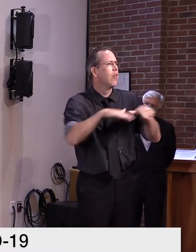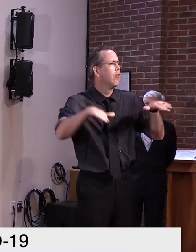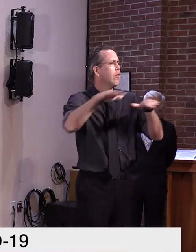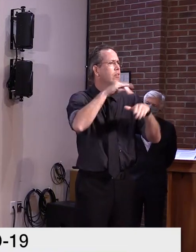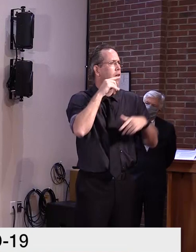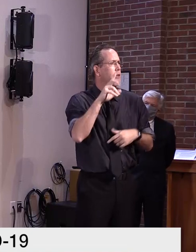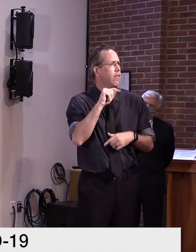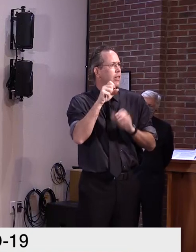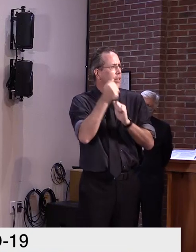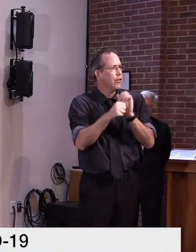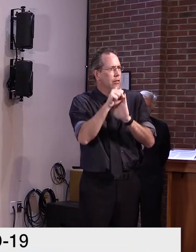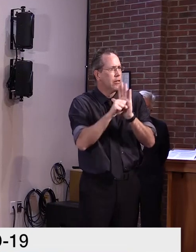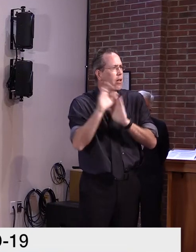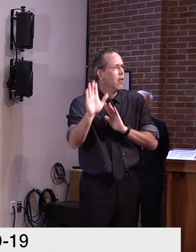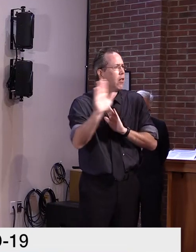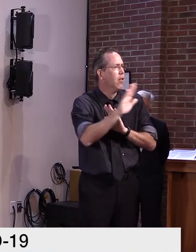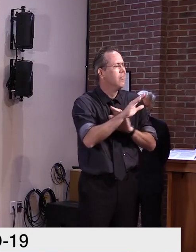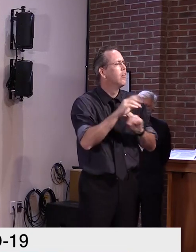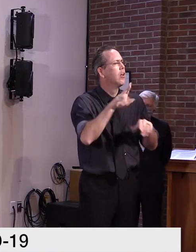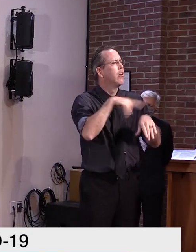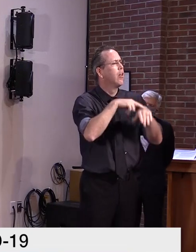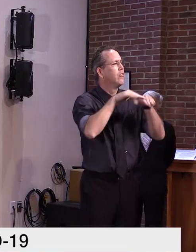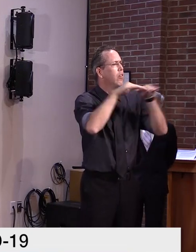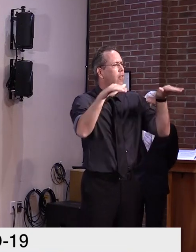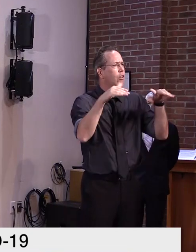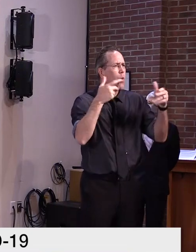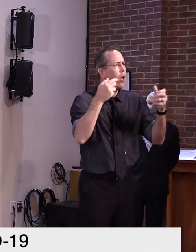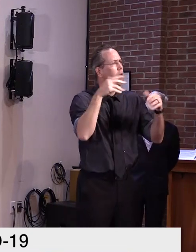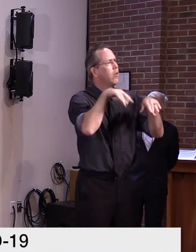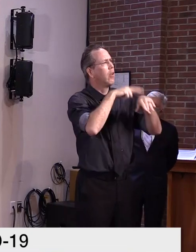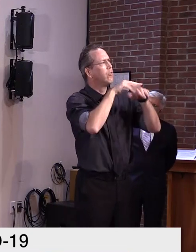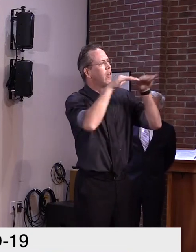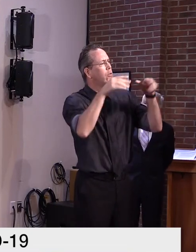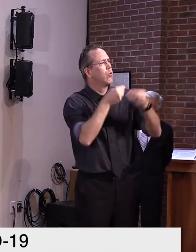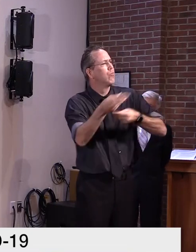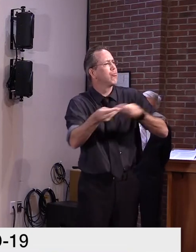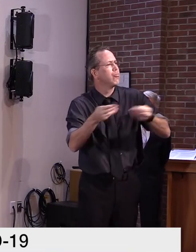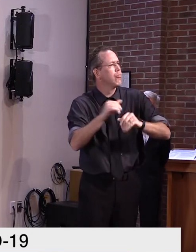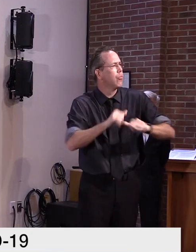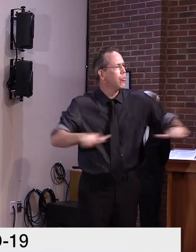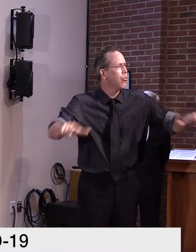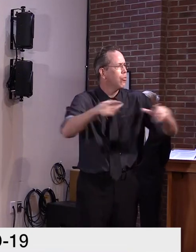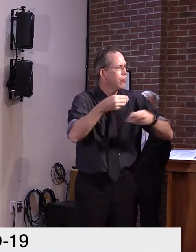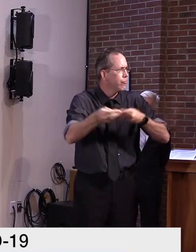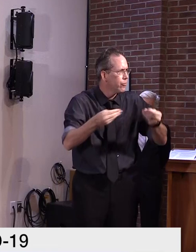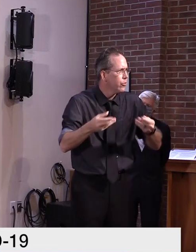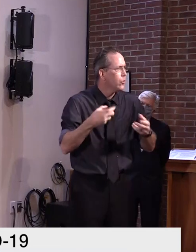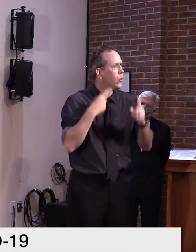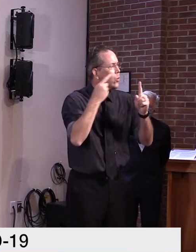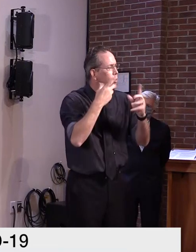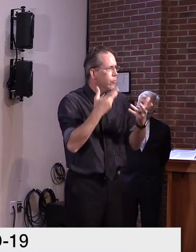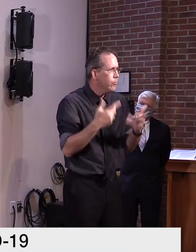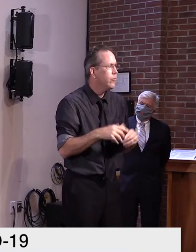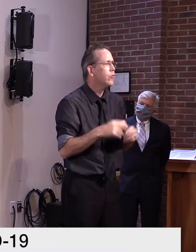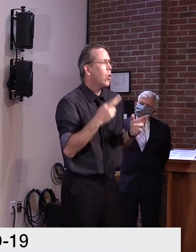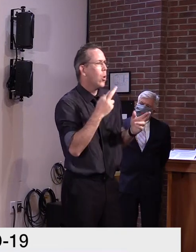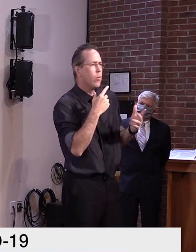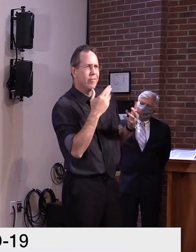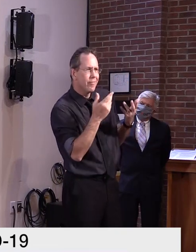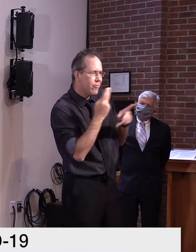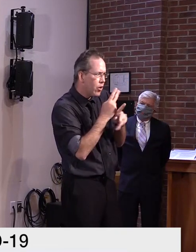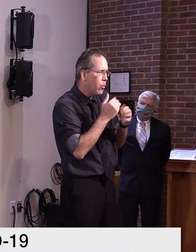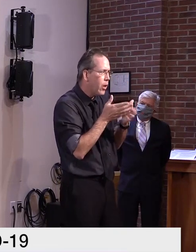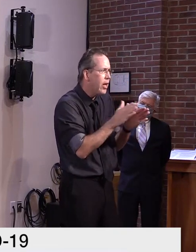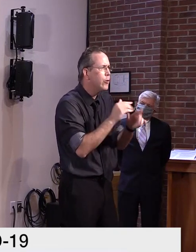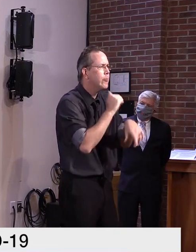uh, distributed across the states. And there will have to be mechanisms at that level that really